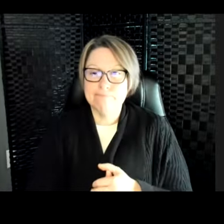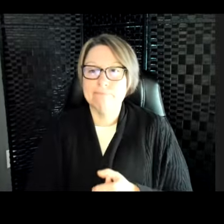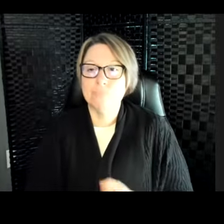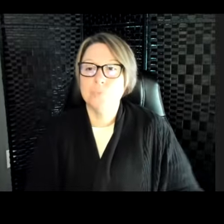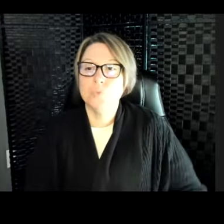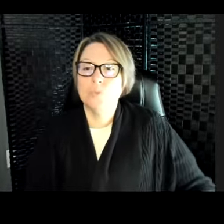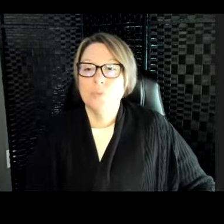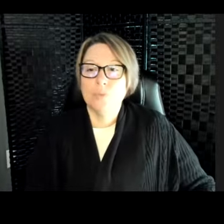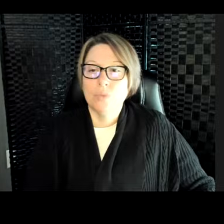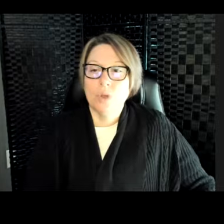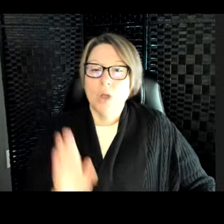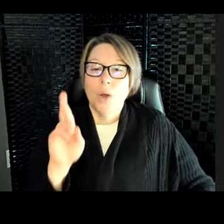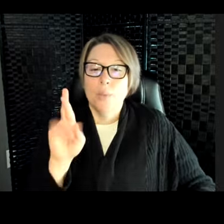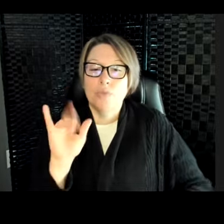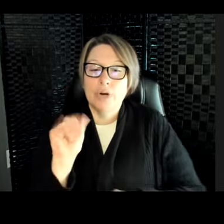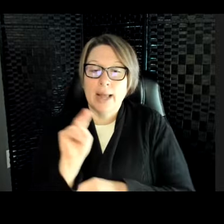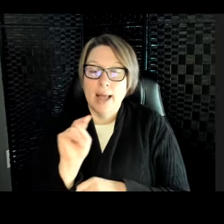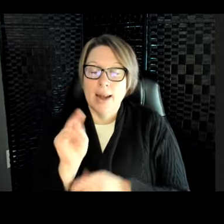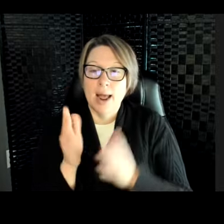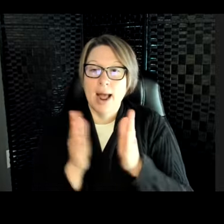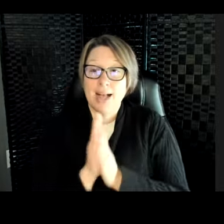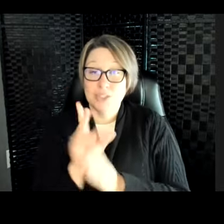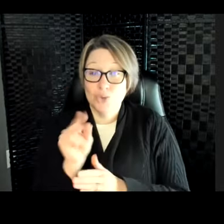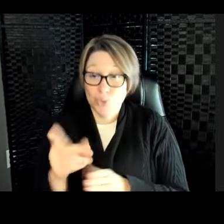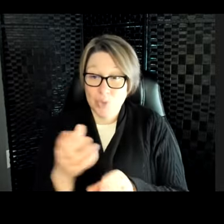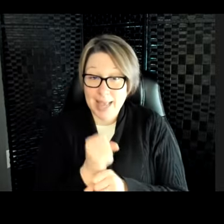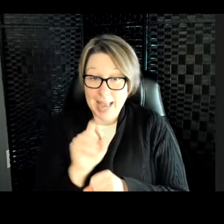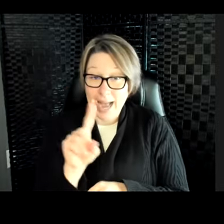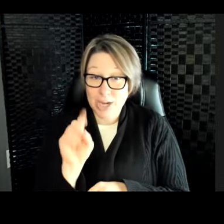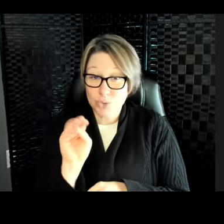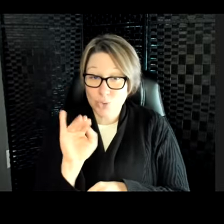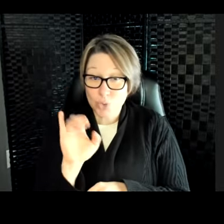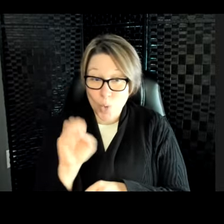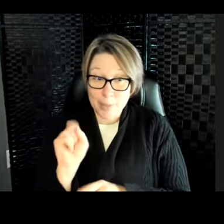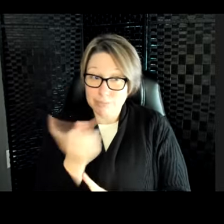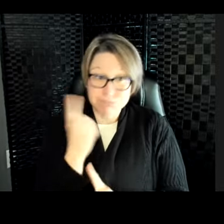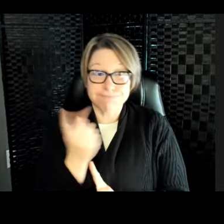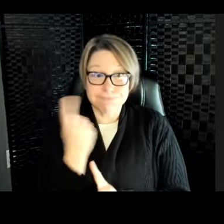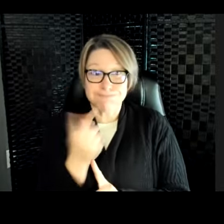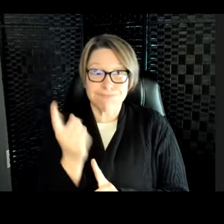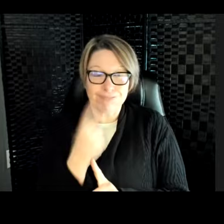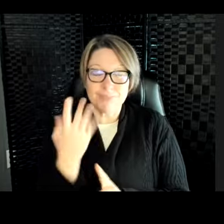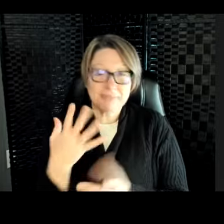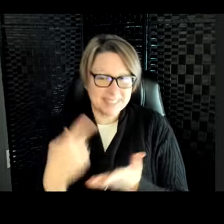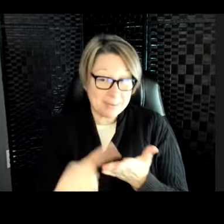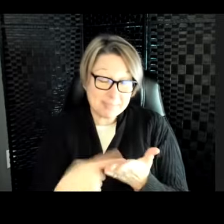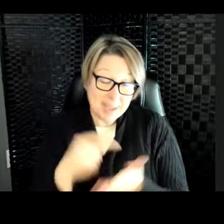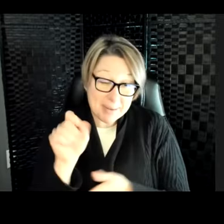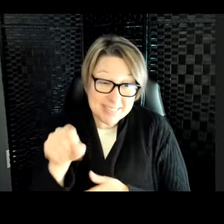Brianne asked, do they get the zoomies? Sometimes they do. The twin boys, they get